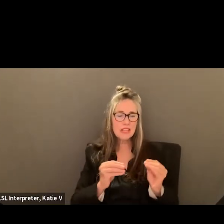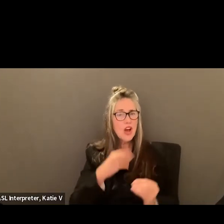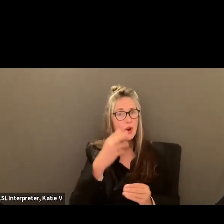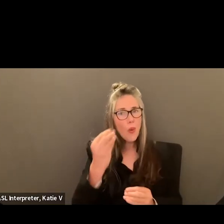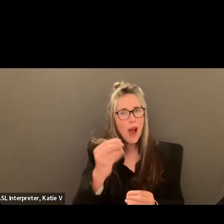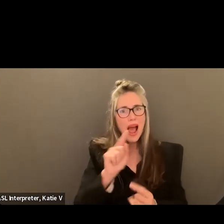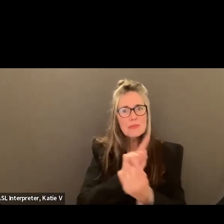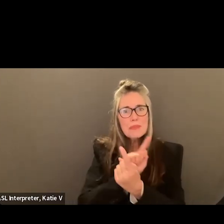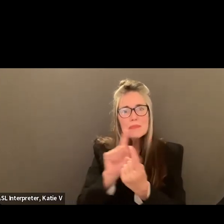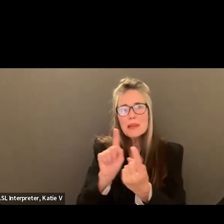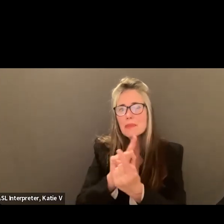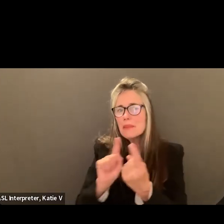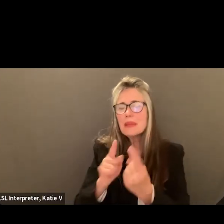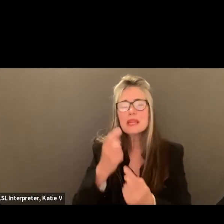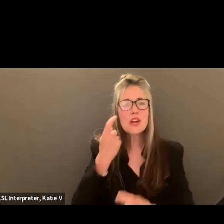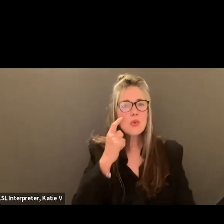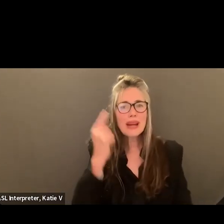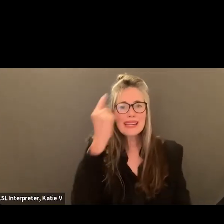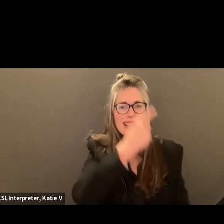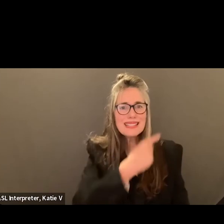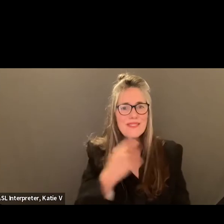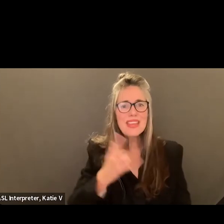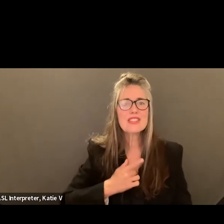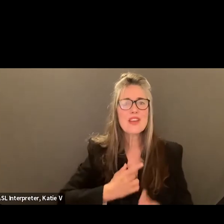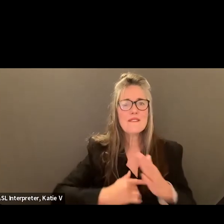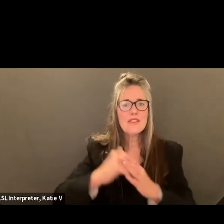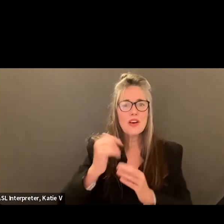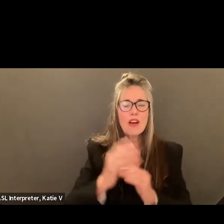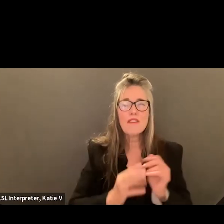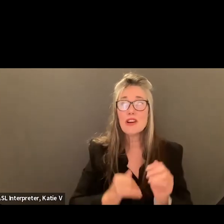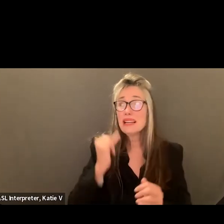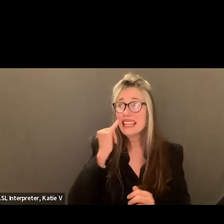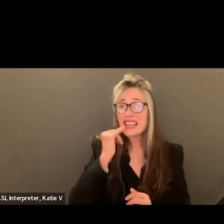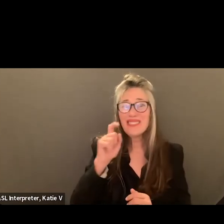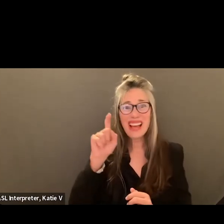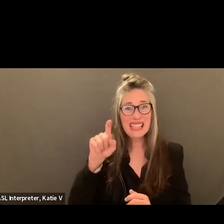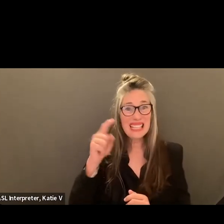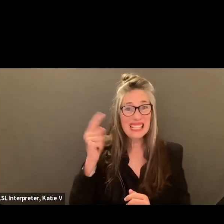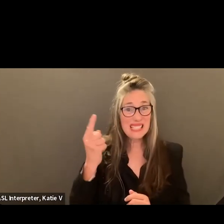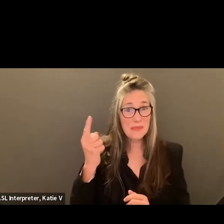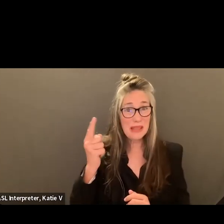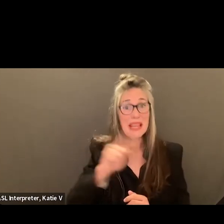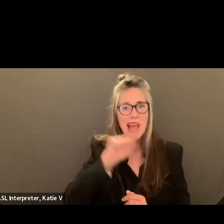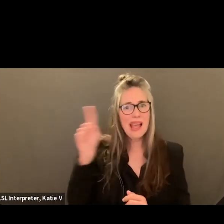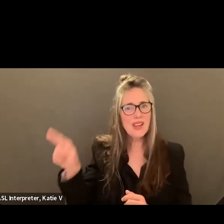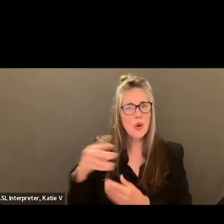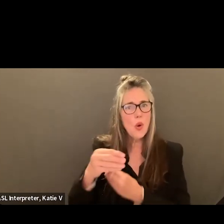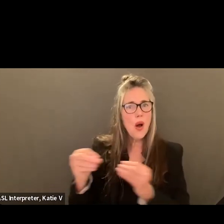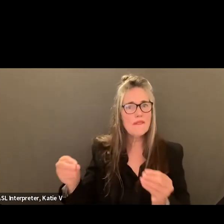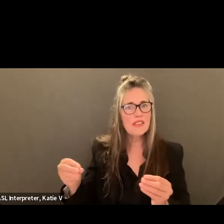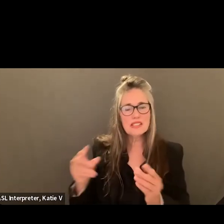face on campus. We feel comfortable with them. We have that relationship. And then when I feel like, hey, I think I need something, I can go to their office and check in with them. So